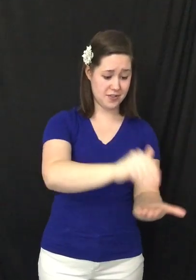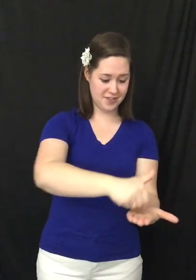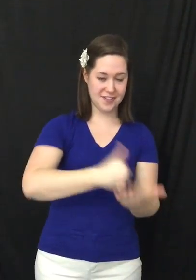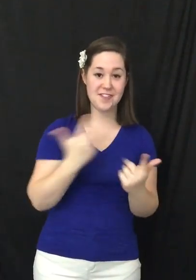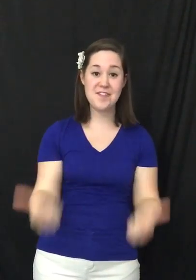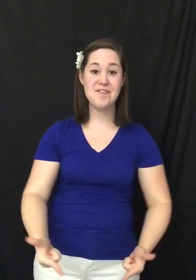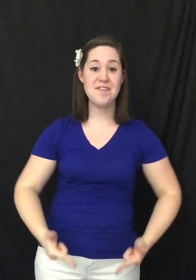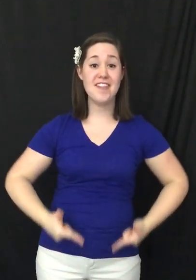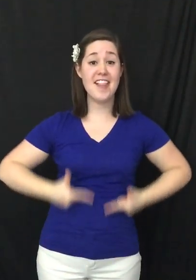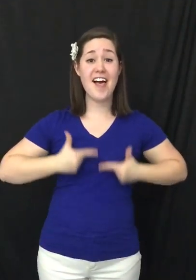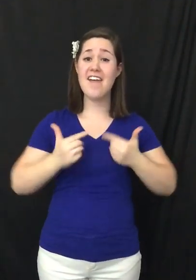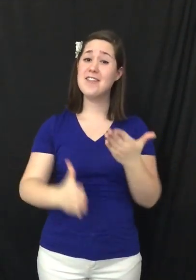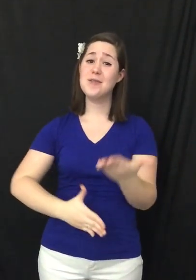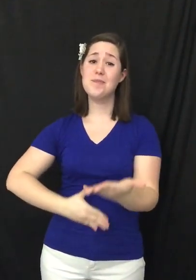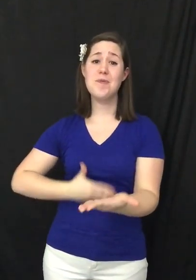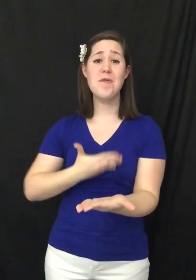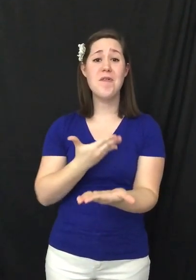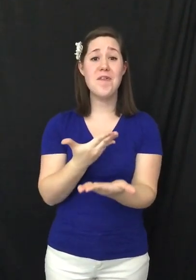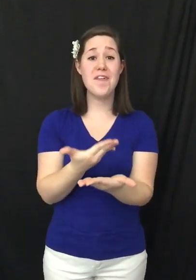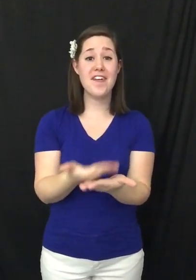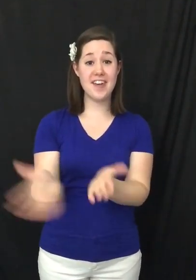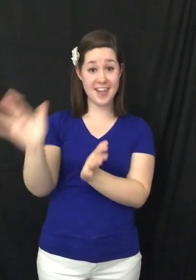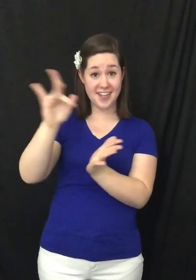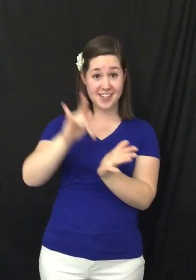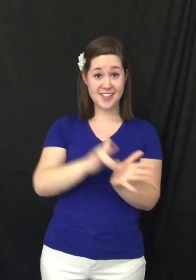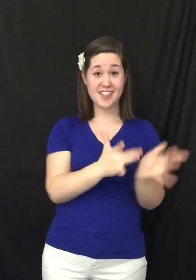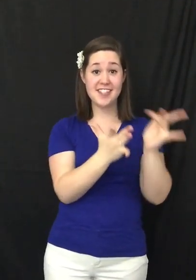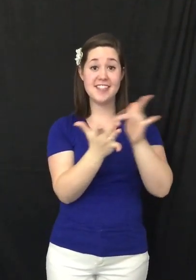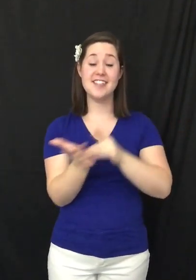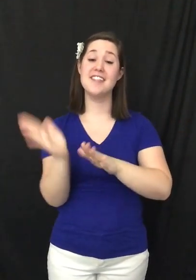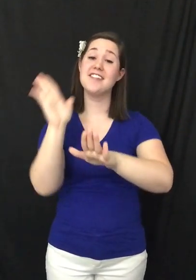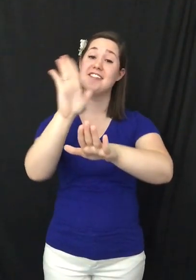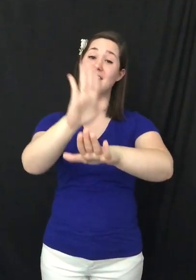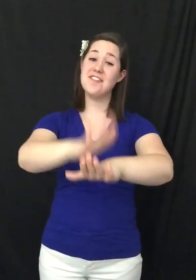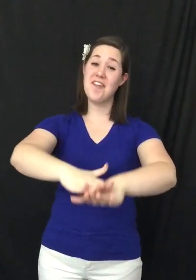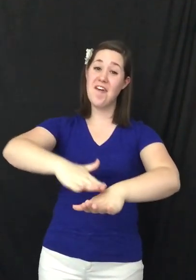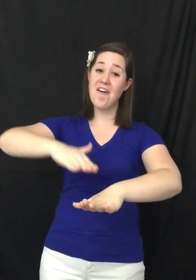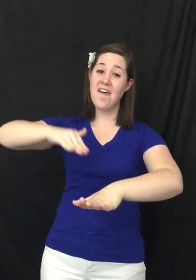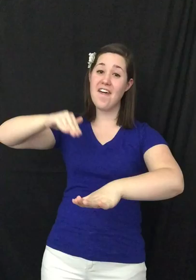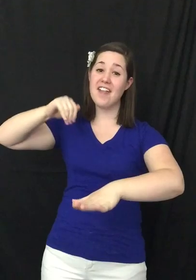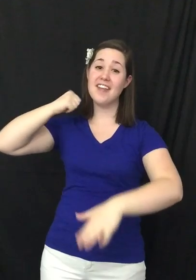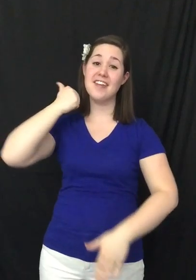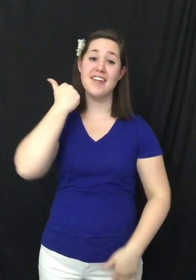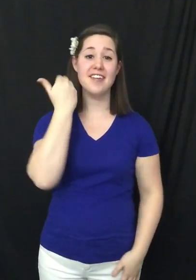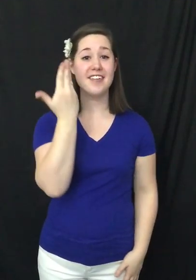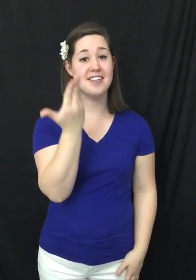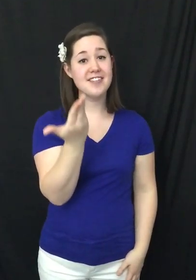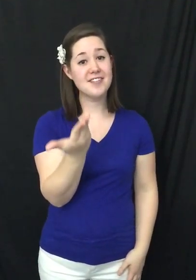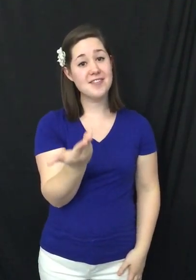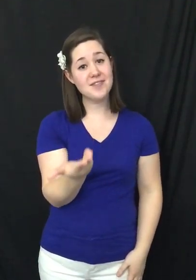Forgiveness was born Oh, Jesus is calling. Oh,